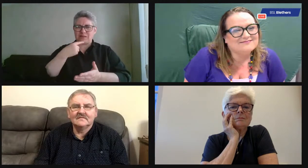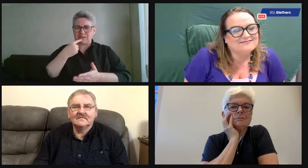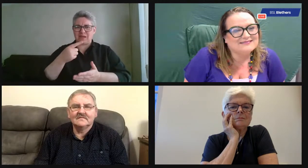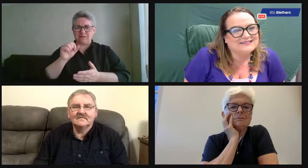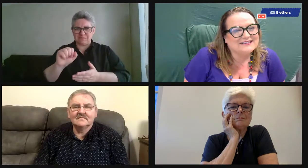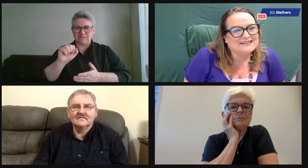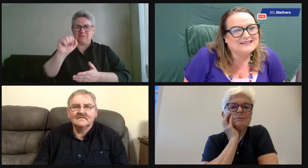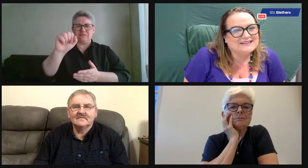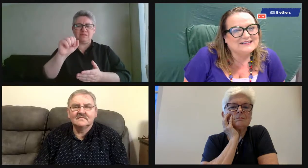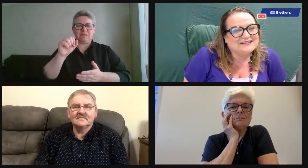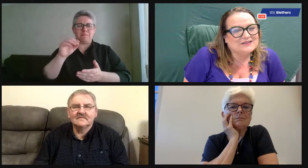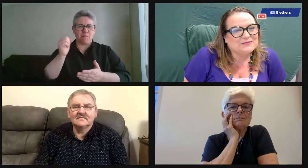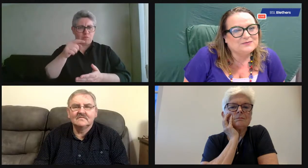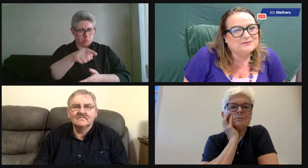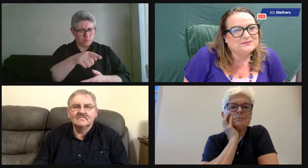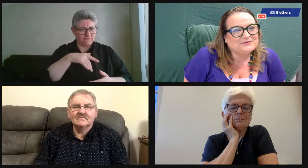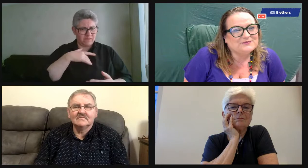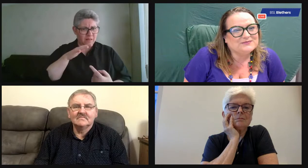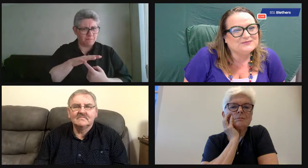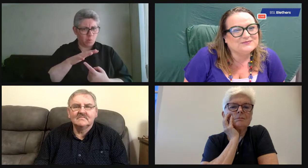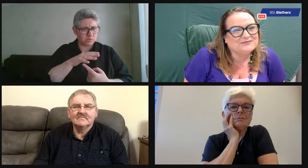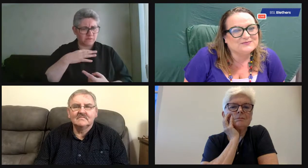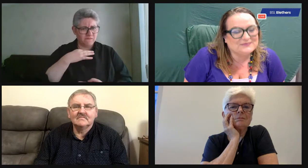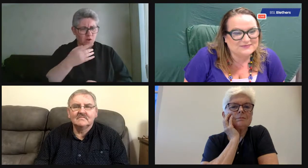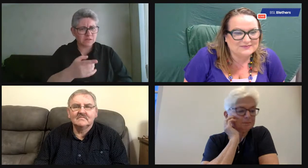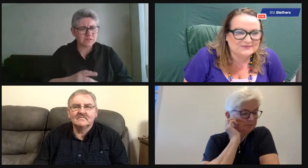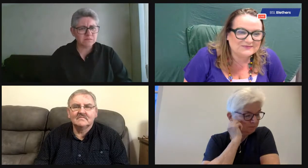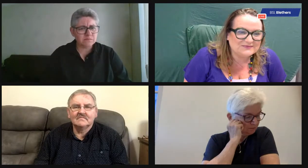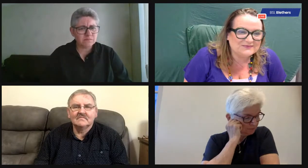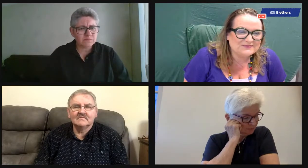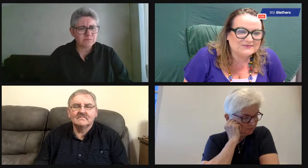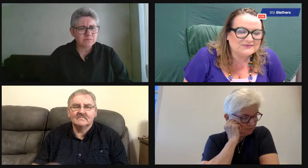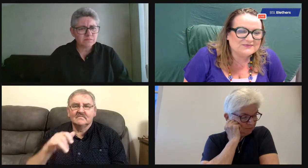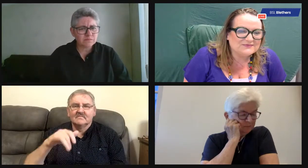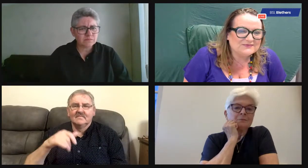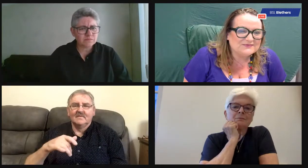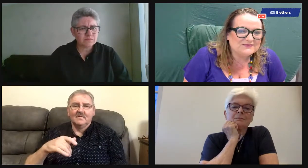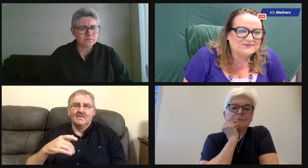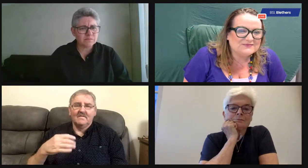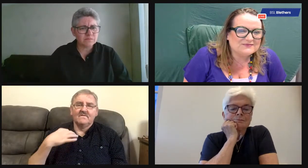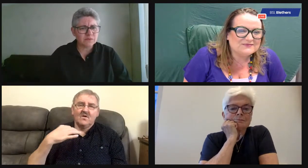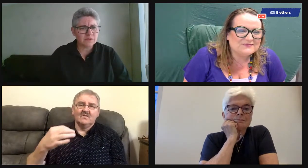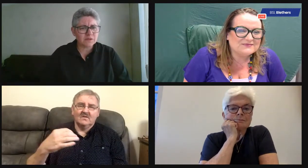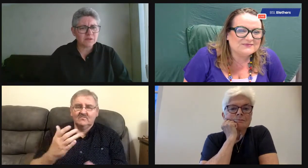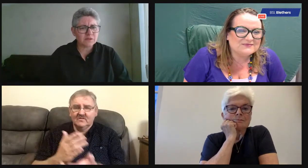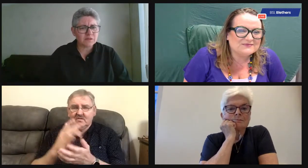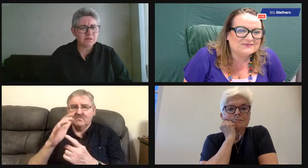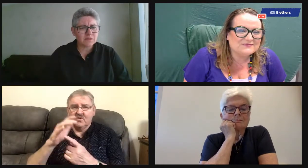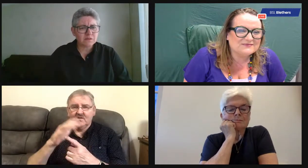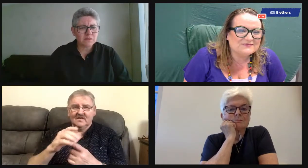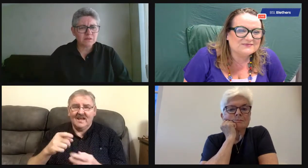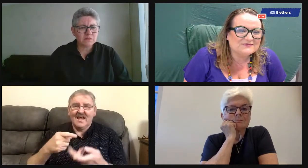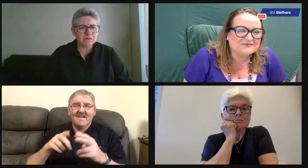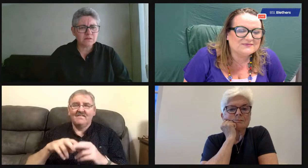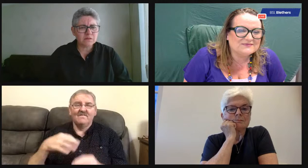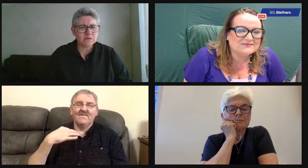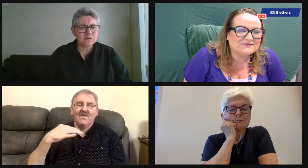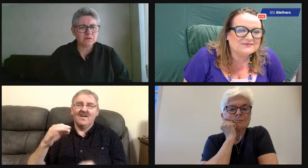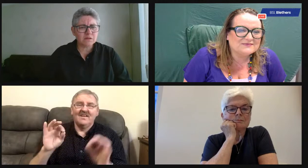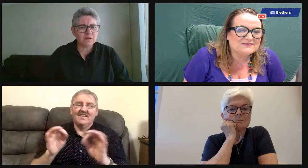has it helped you? You know, as Lillian and Moira have said, they felt it helped them. Has that been your experience too? Yeah, I agree.